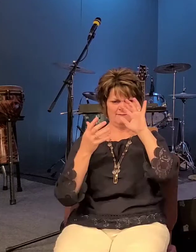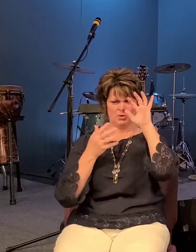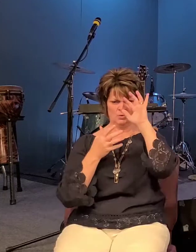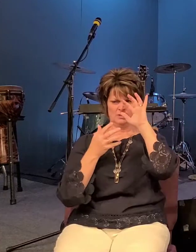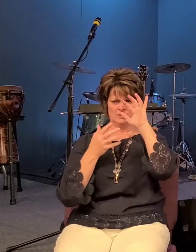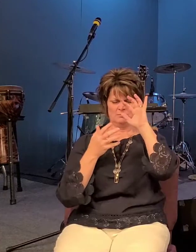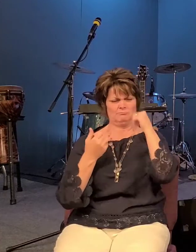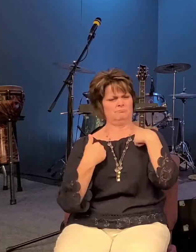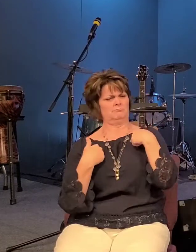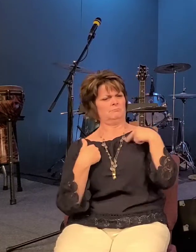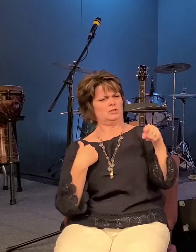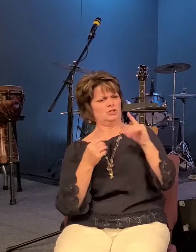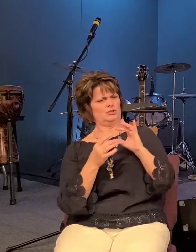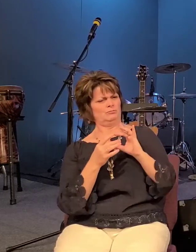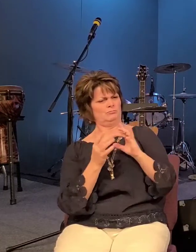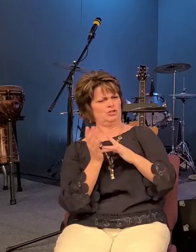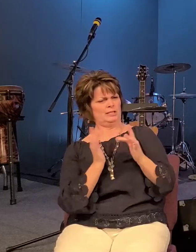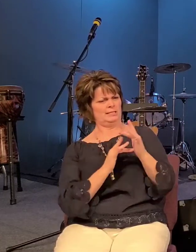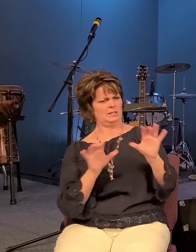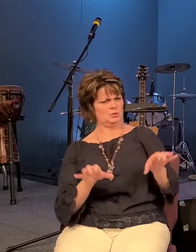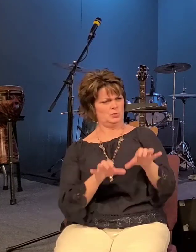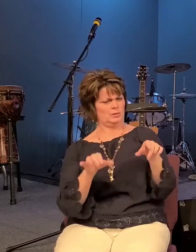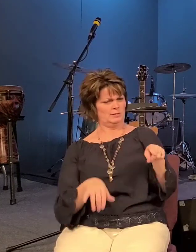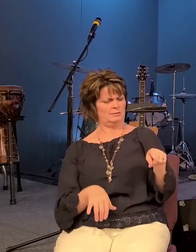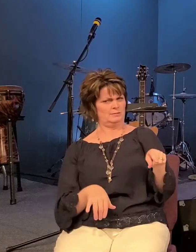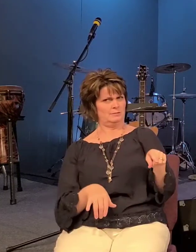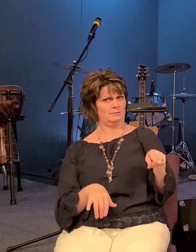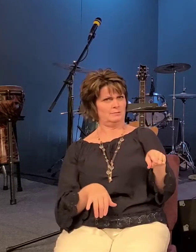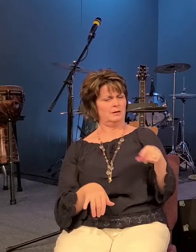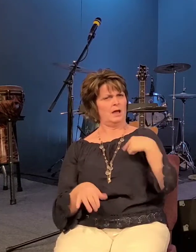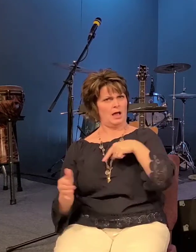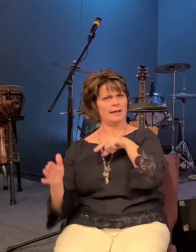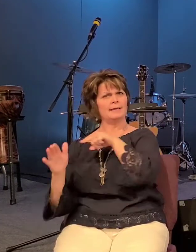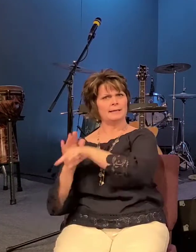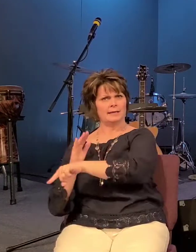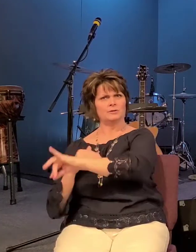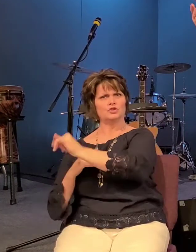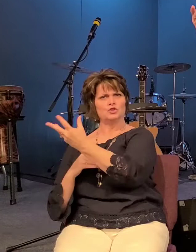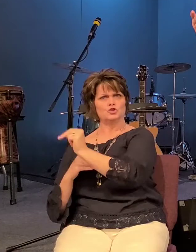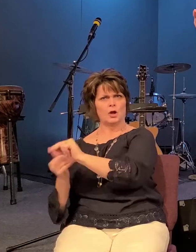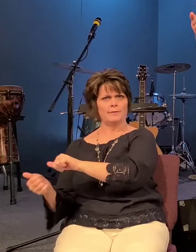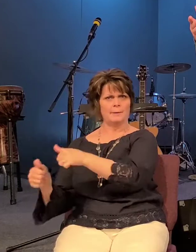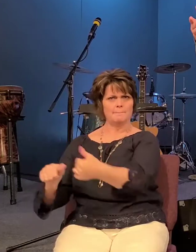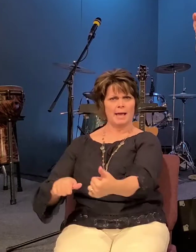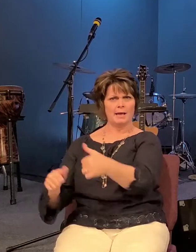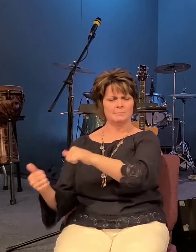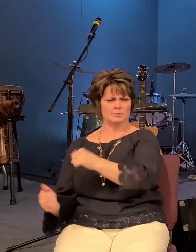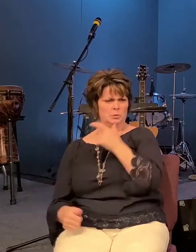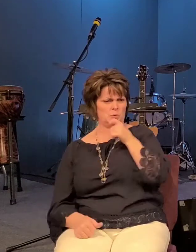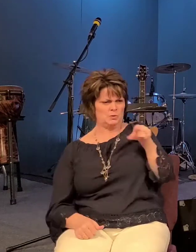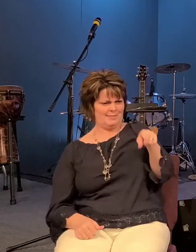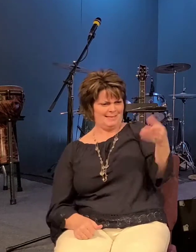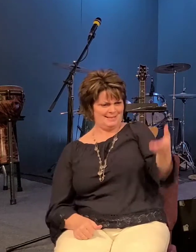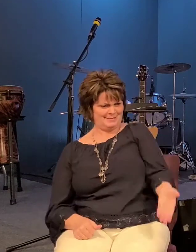to himself well i put john the baptist to death has john risen from the dead